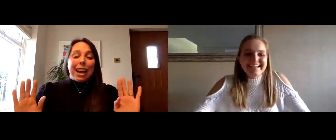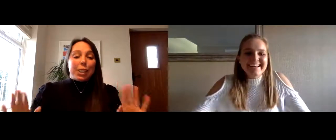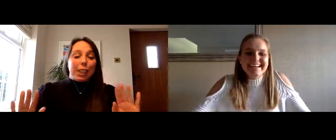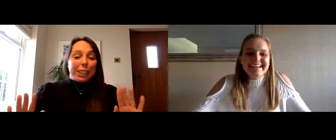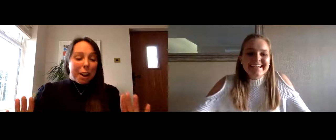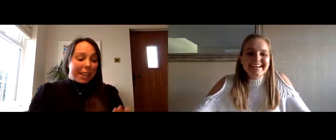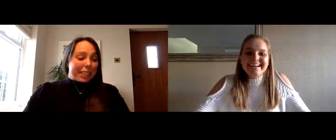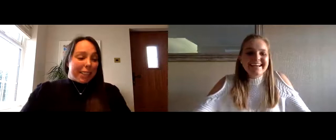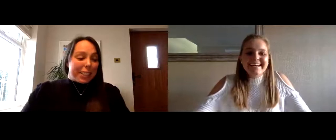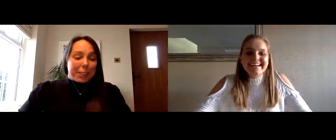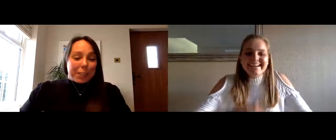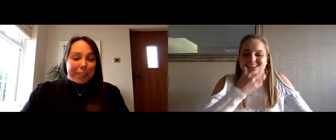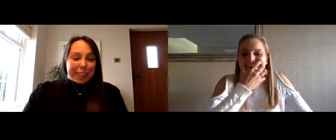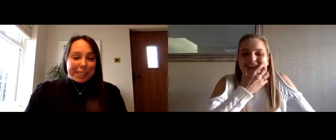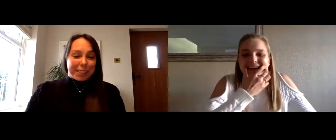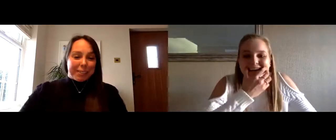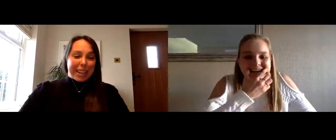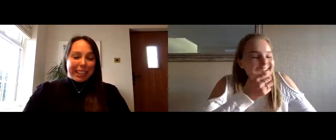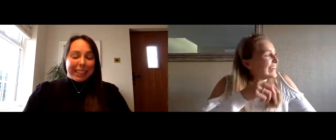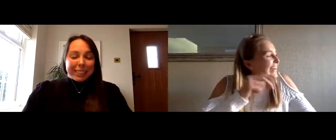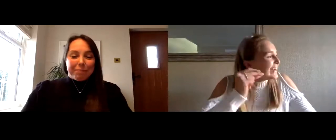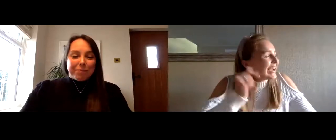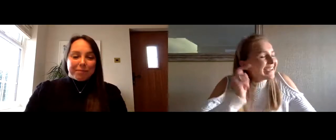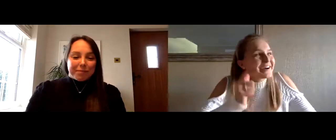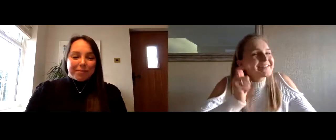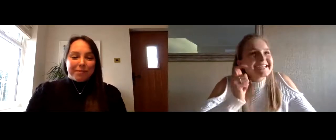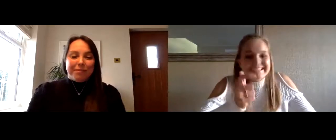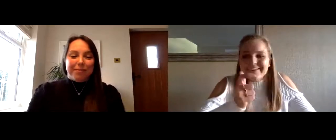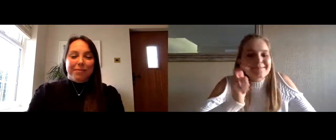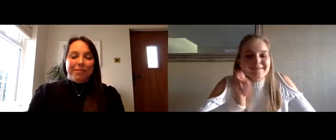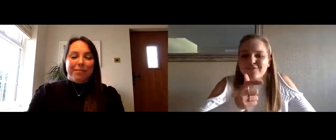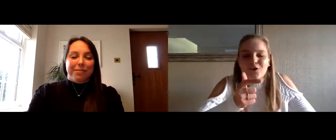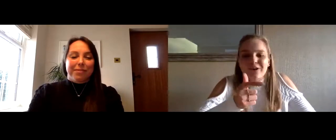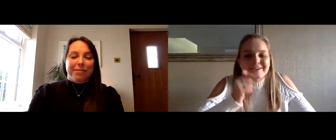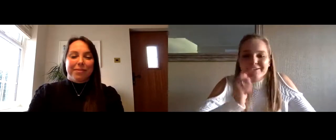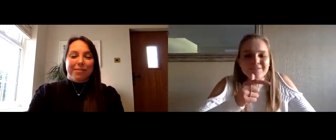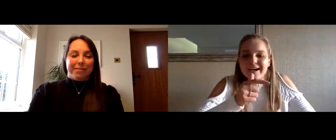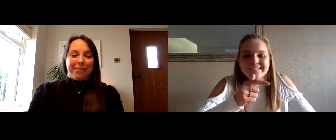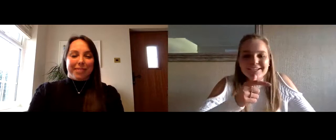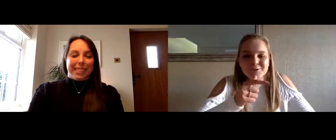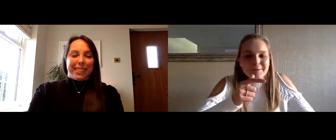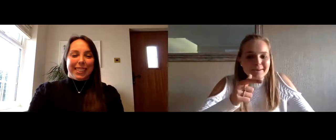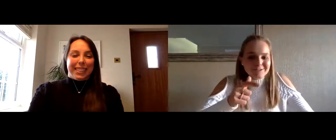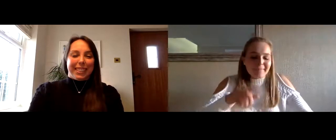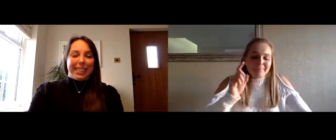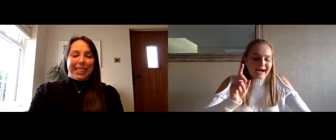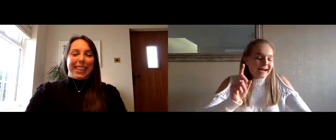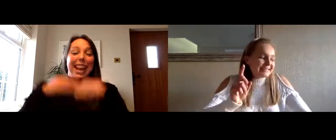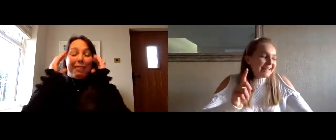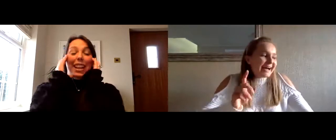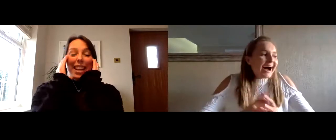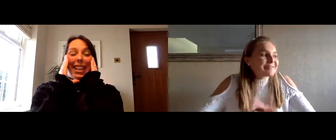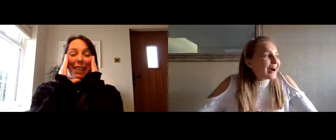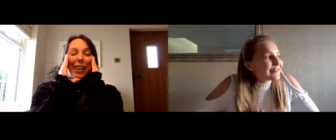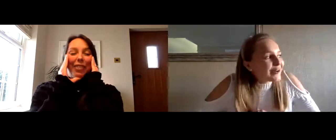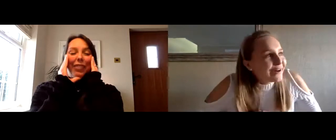as long as you're not asking me to do something on social media if only i'd known that before i could have like stitched you up big time but